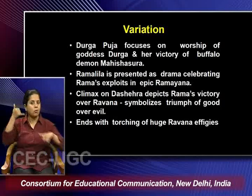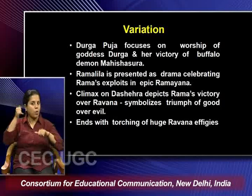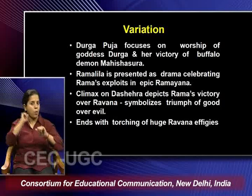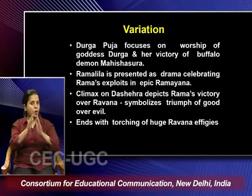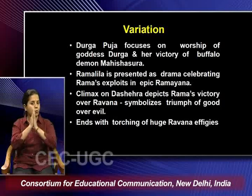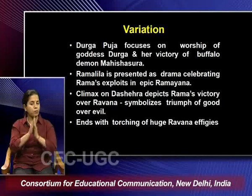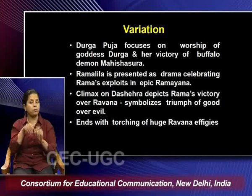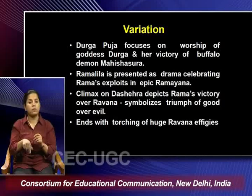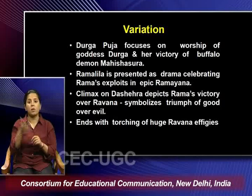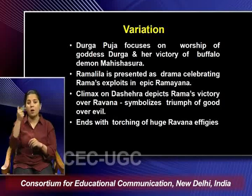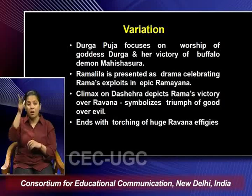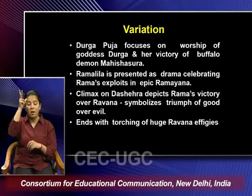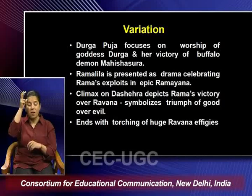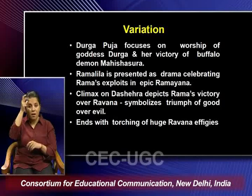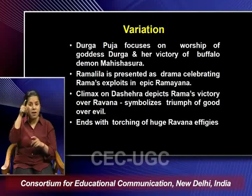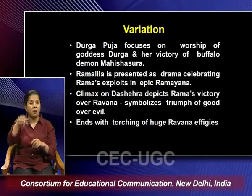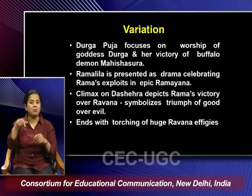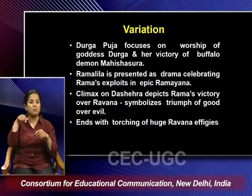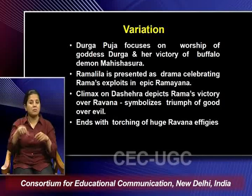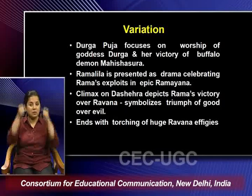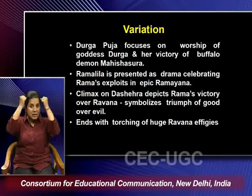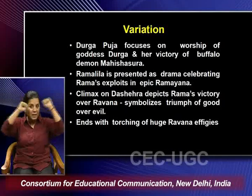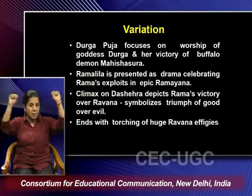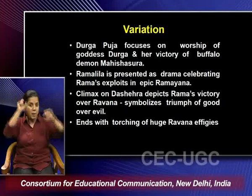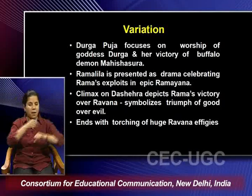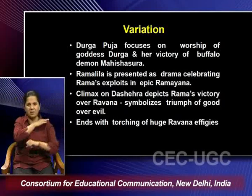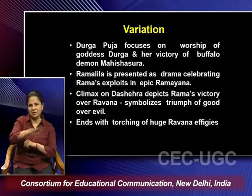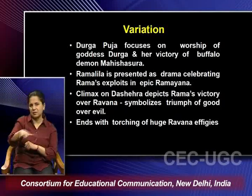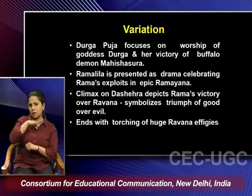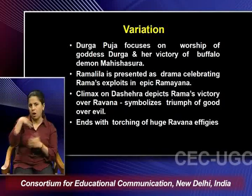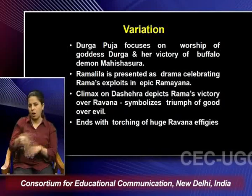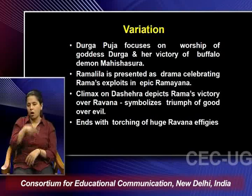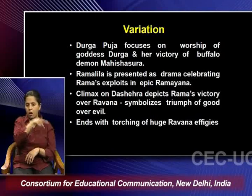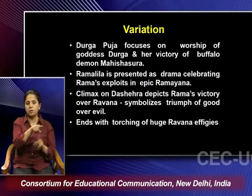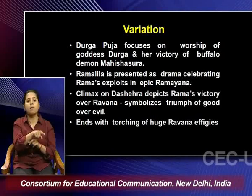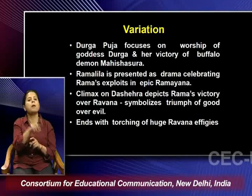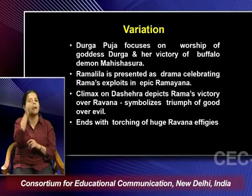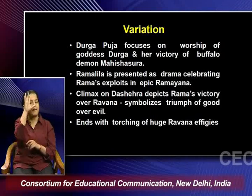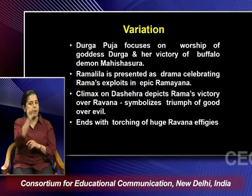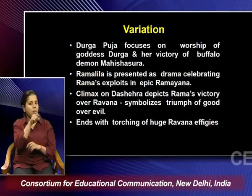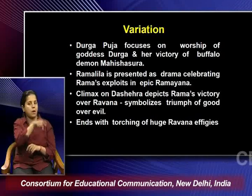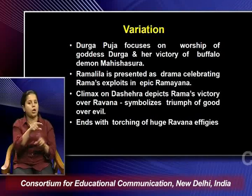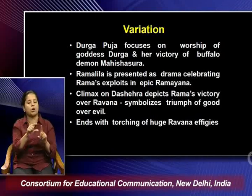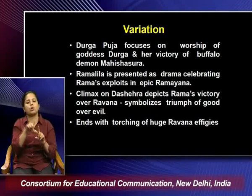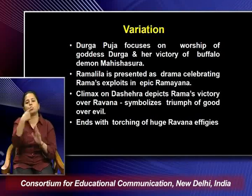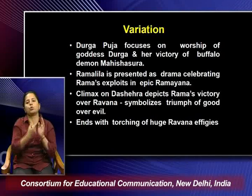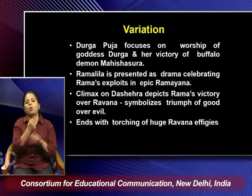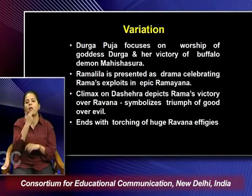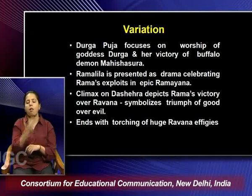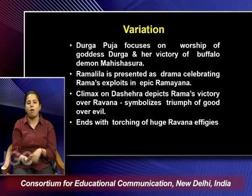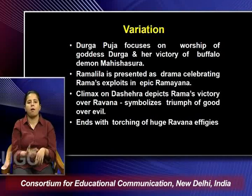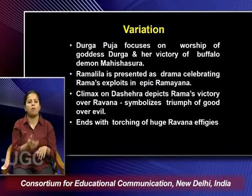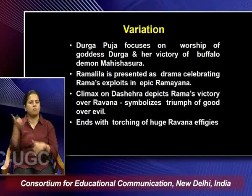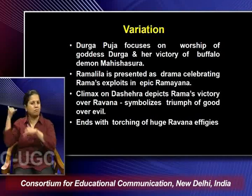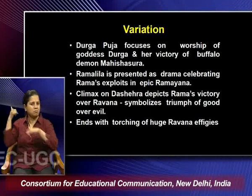demon Mahishasur. So the way she defeated Mahishasur and how the victory of